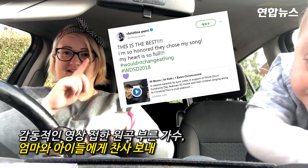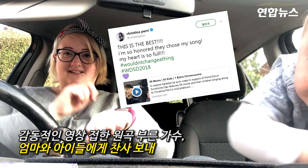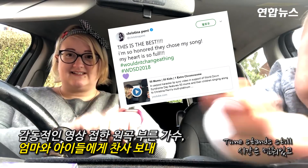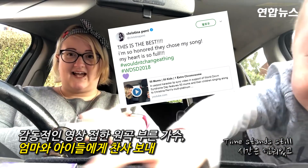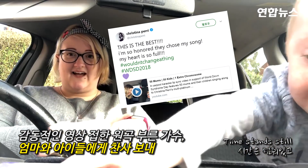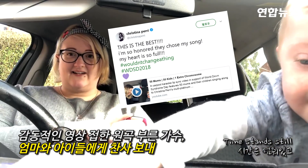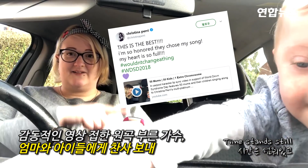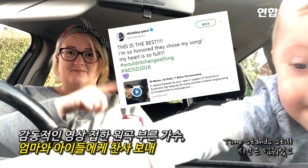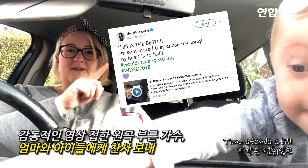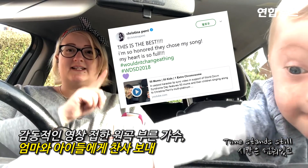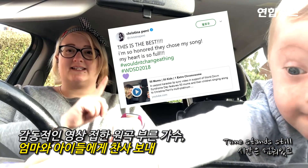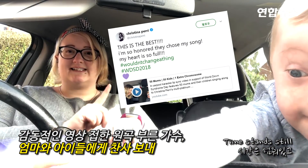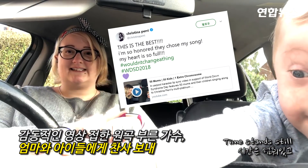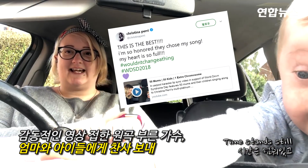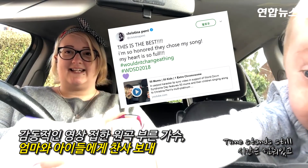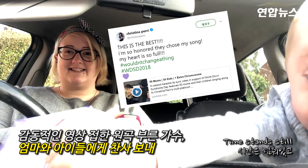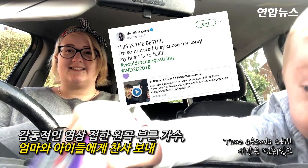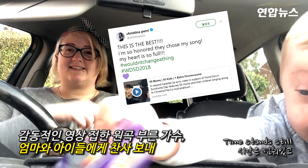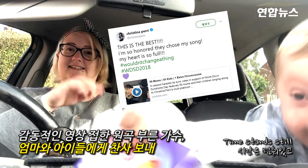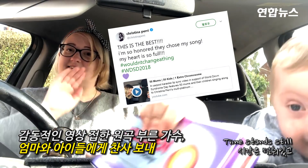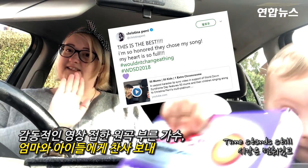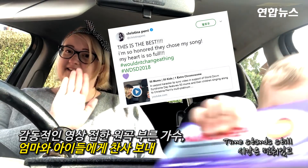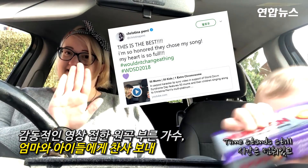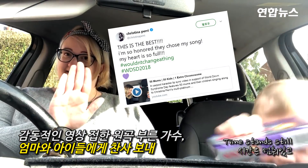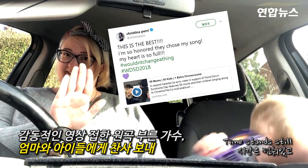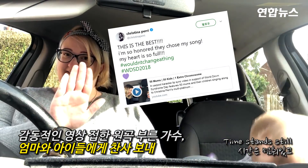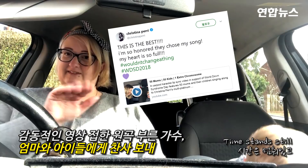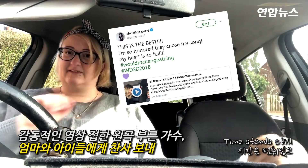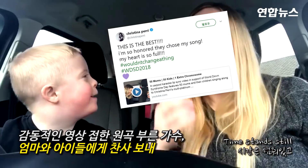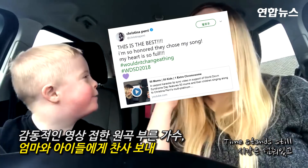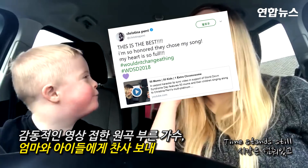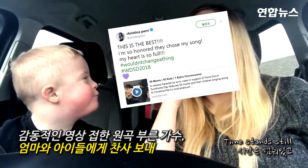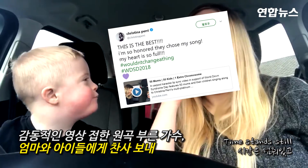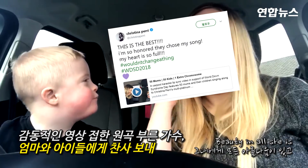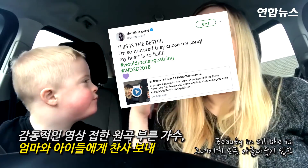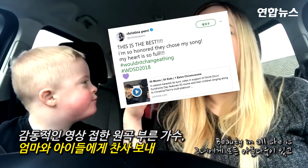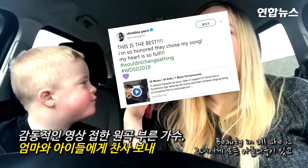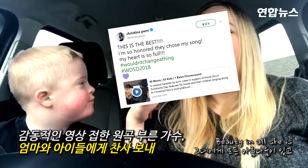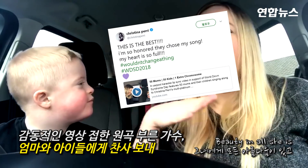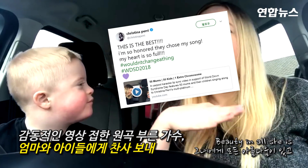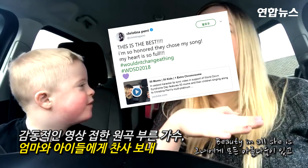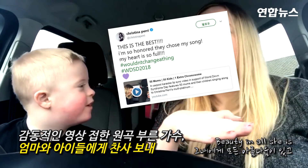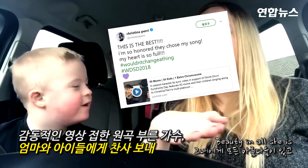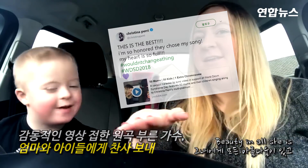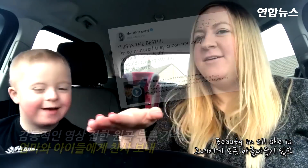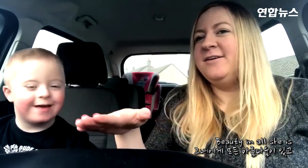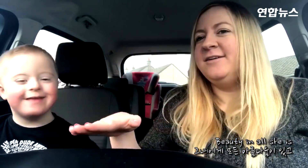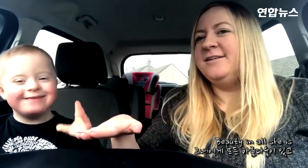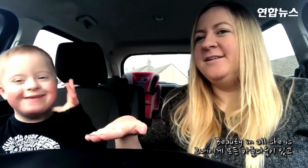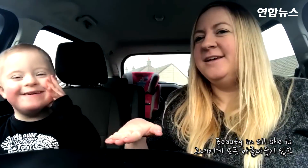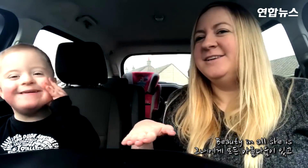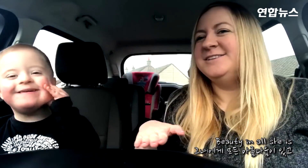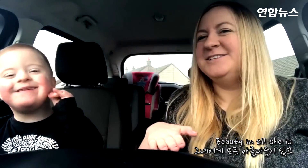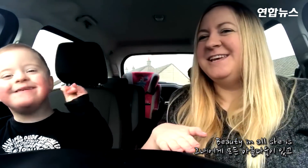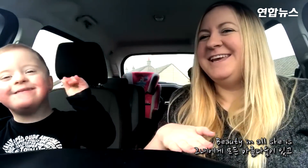Time is there, skill, beauty and all She